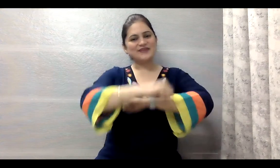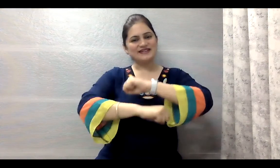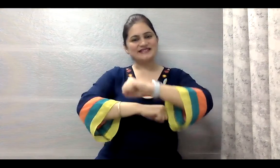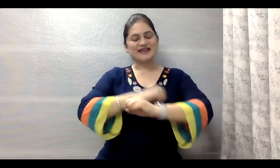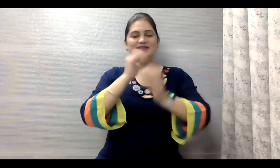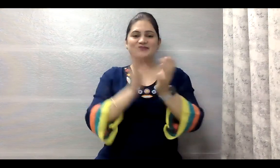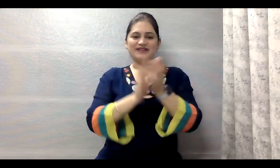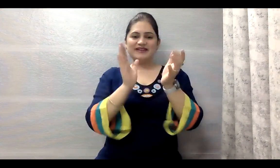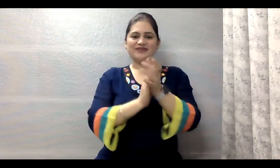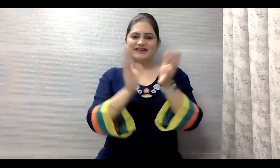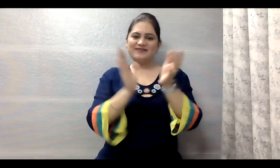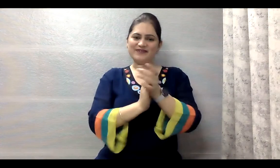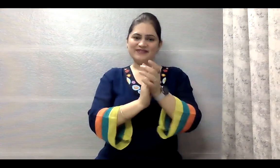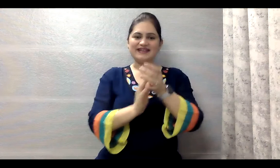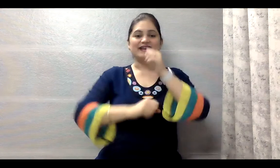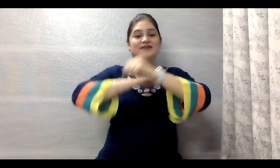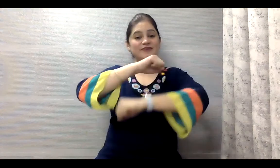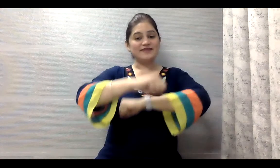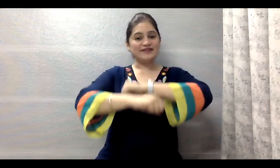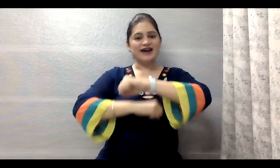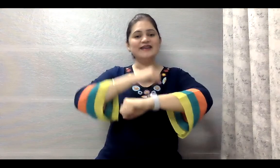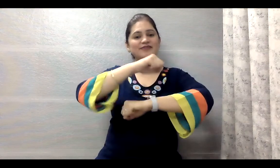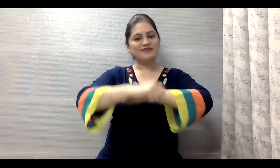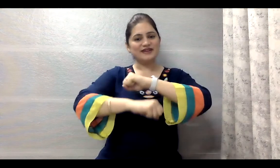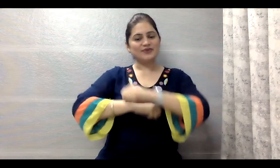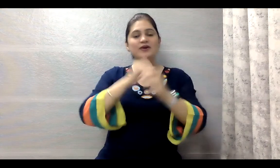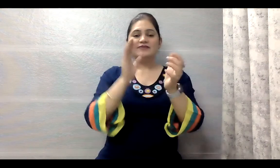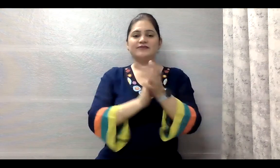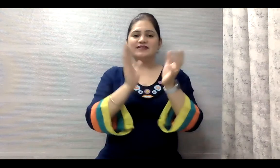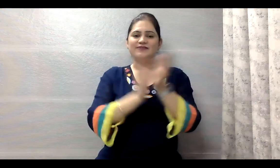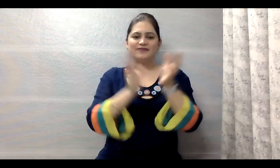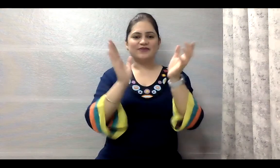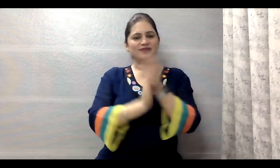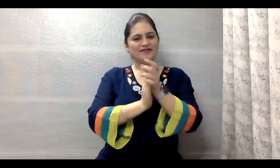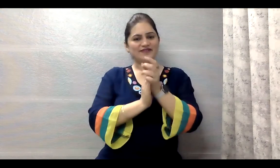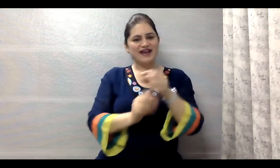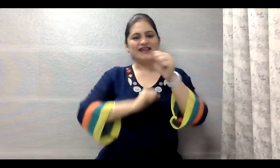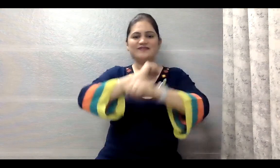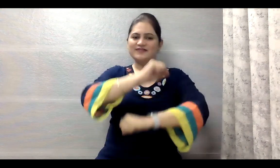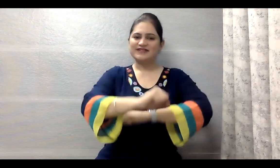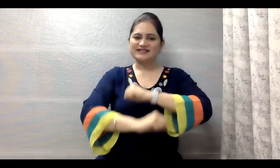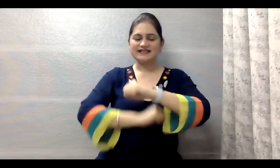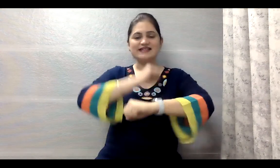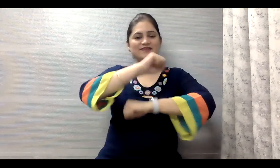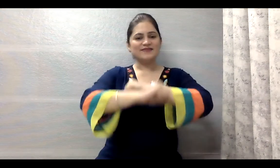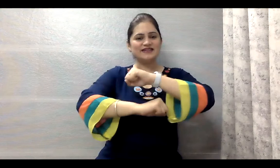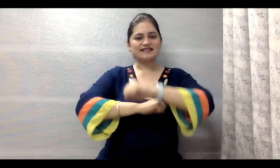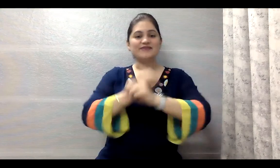47, 48, 49, 50. 51, 52, 53, 54, 55. 56, 57,